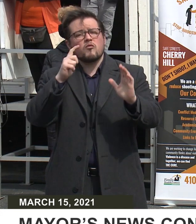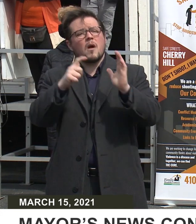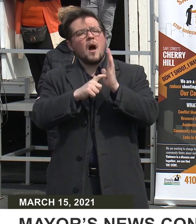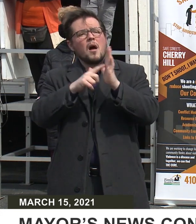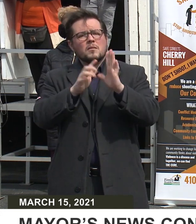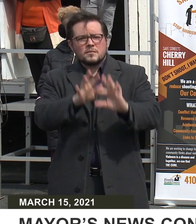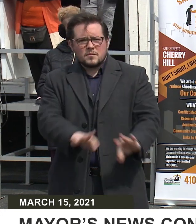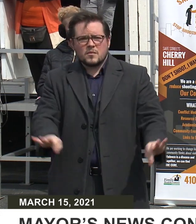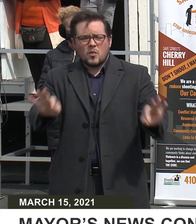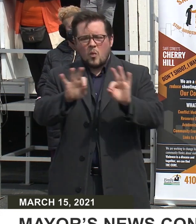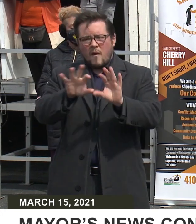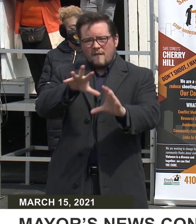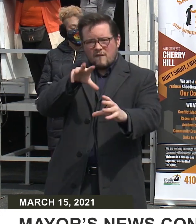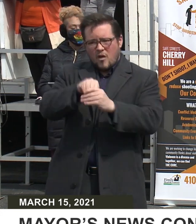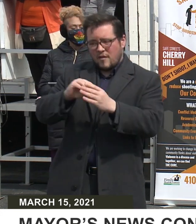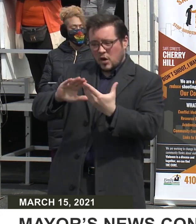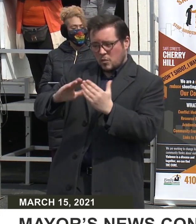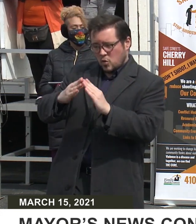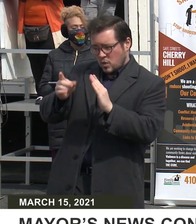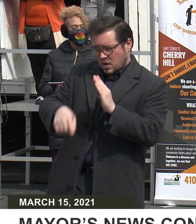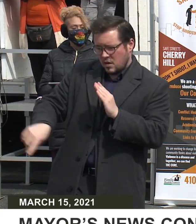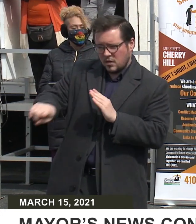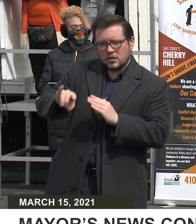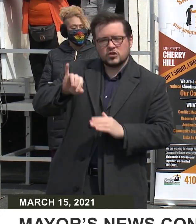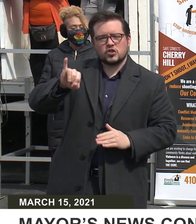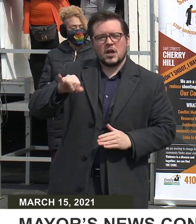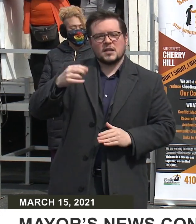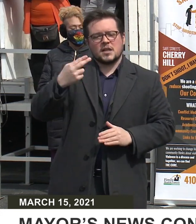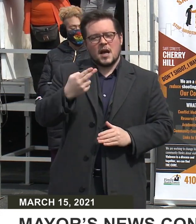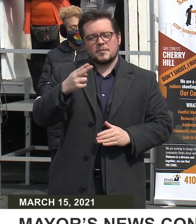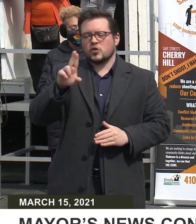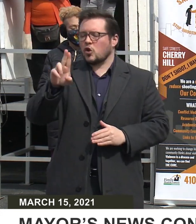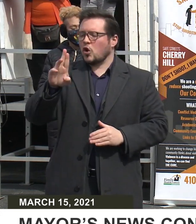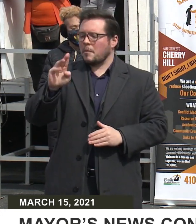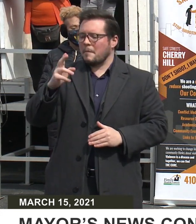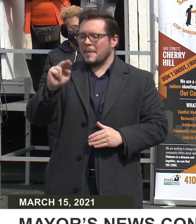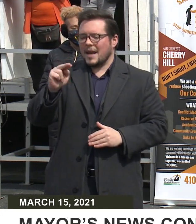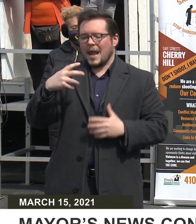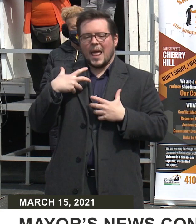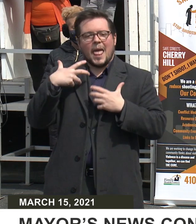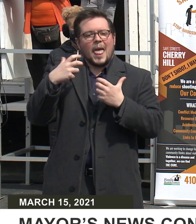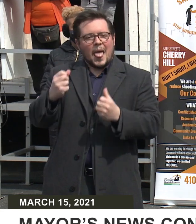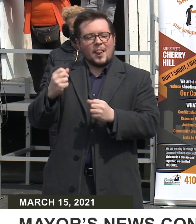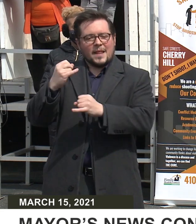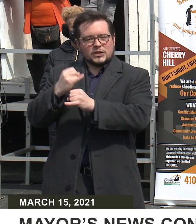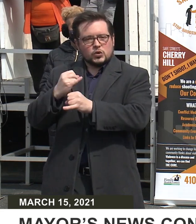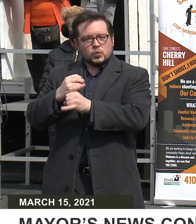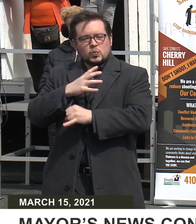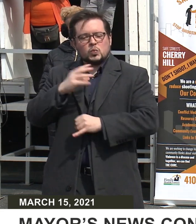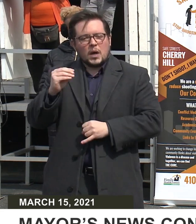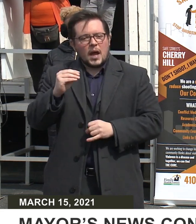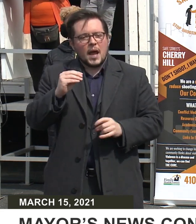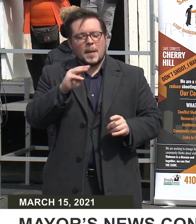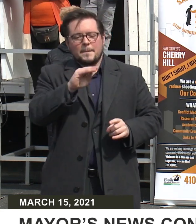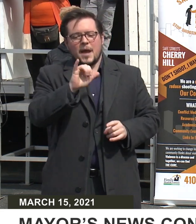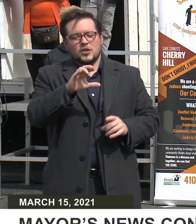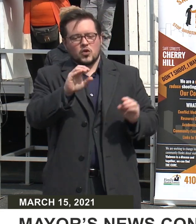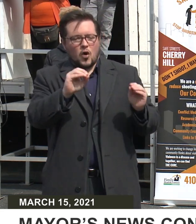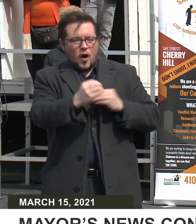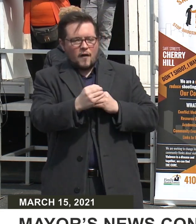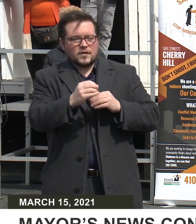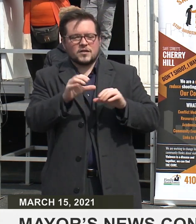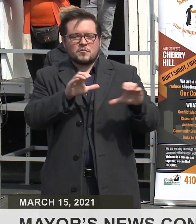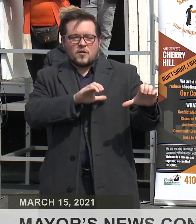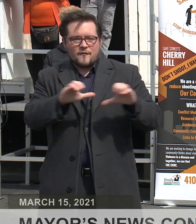the community in the planning process, the Johns Hopkins Urban Health Institute and the Mayor's Office of Performance Innovation were